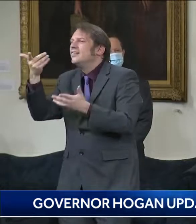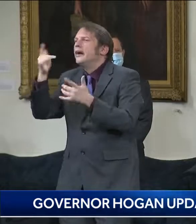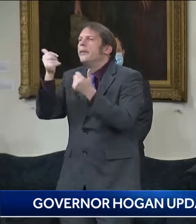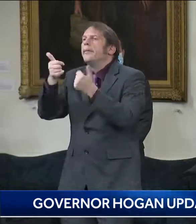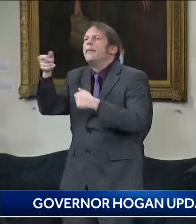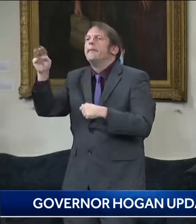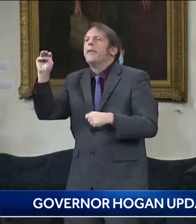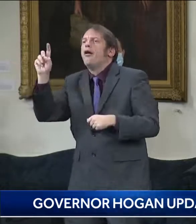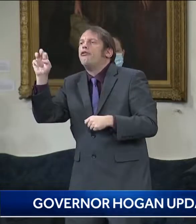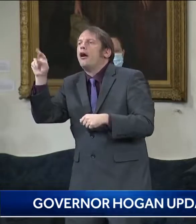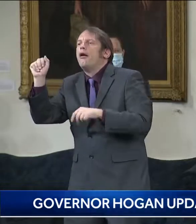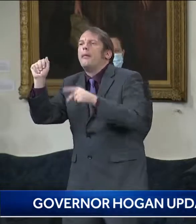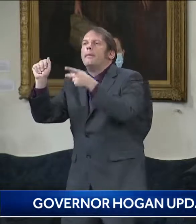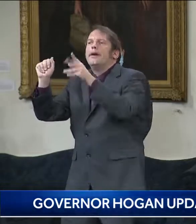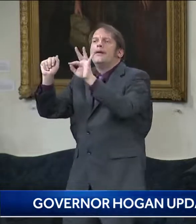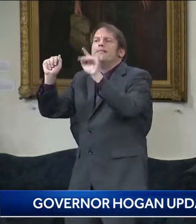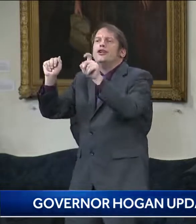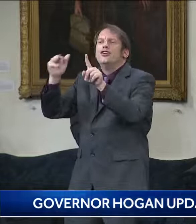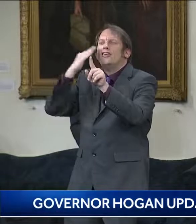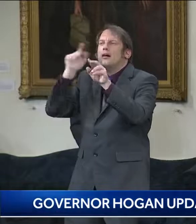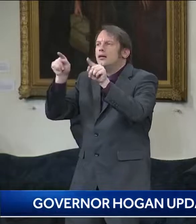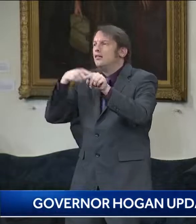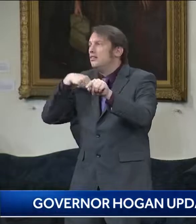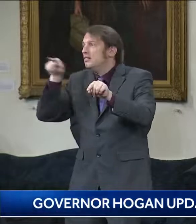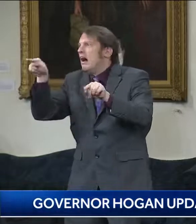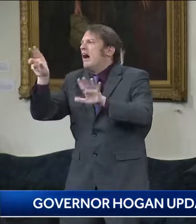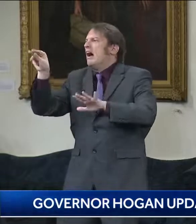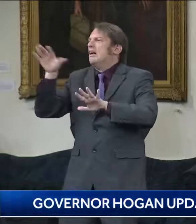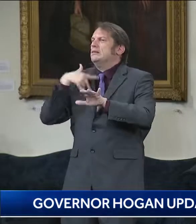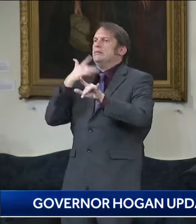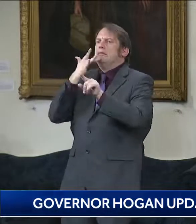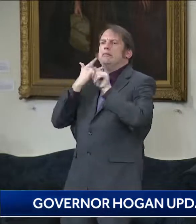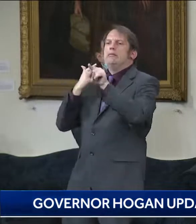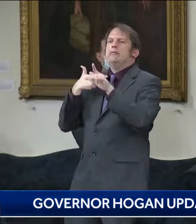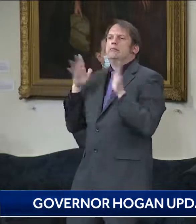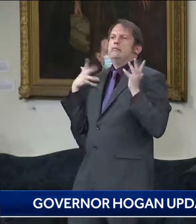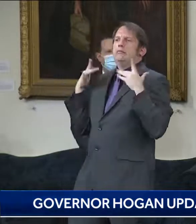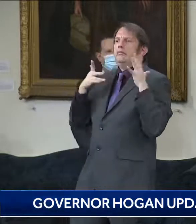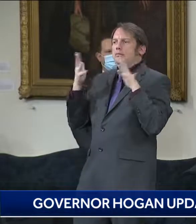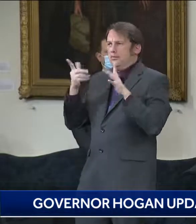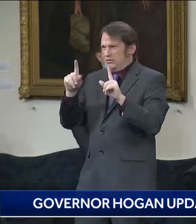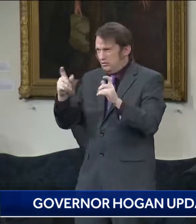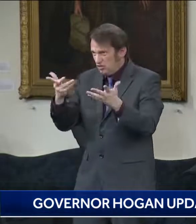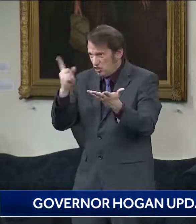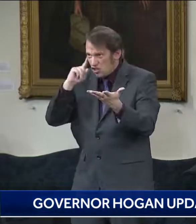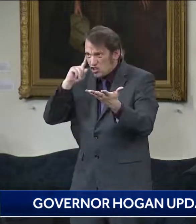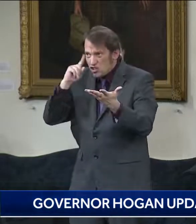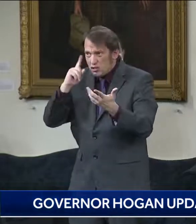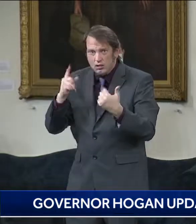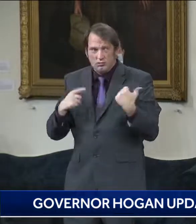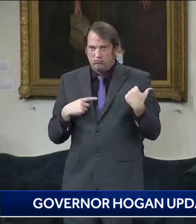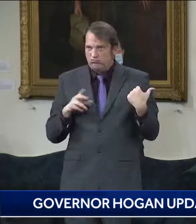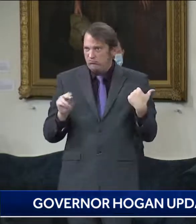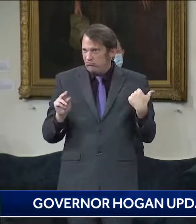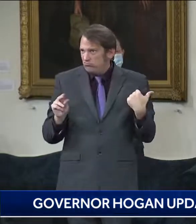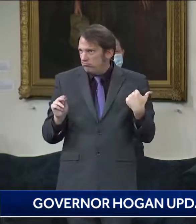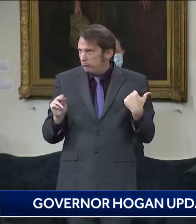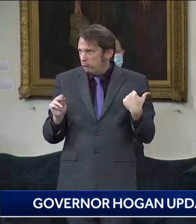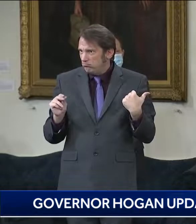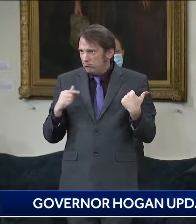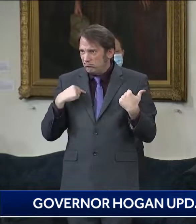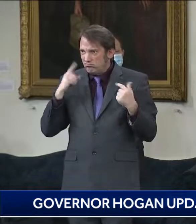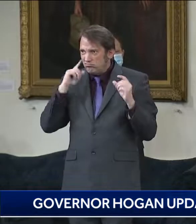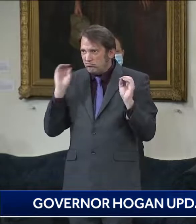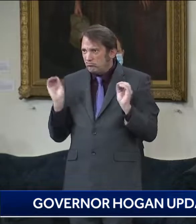You know, I, we haven't heard too many reports of that. I would say that would be a very serious mistake. Um, all of these vaccines have